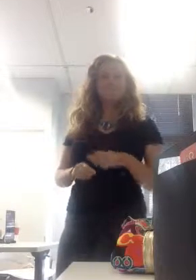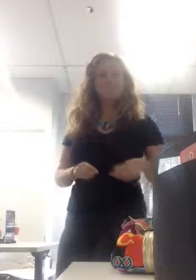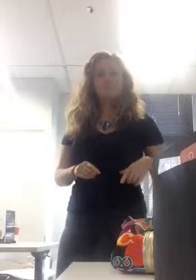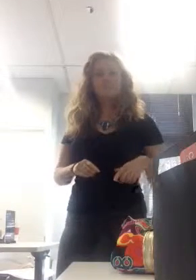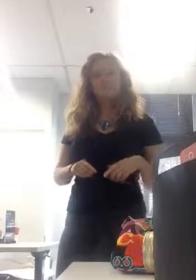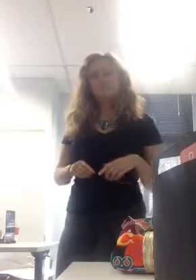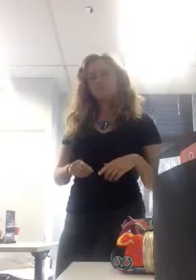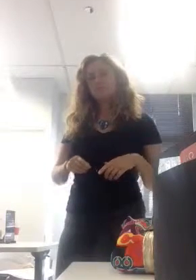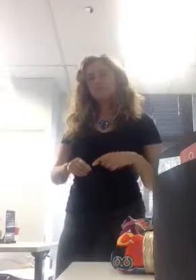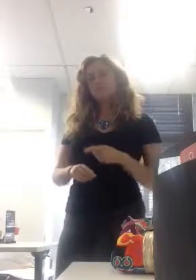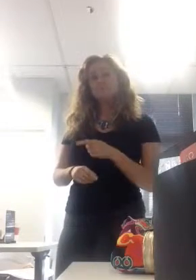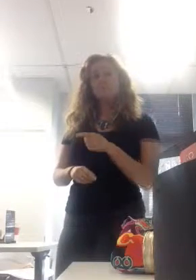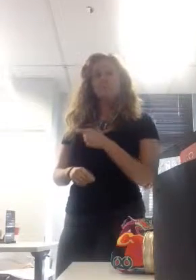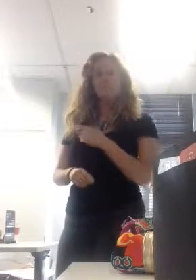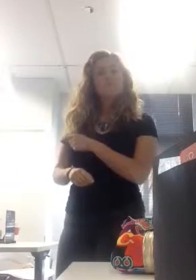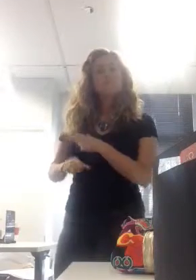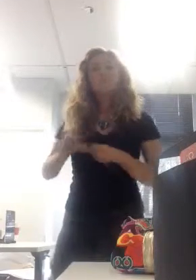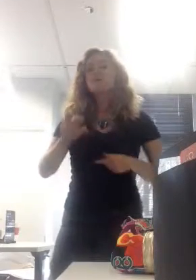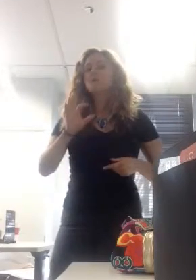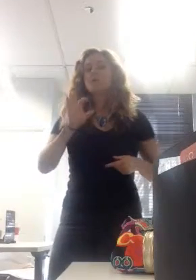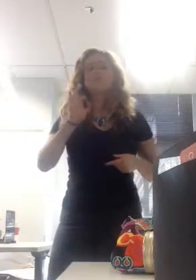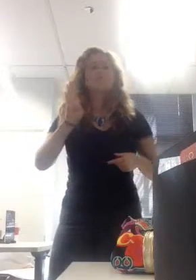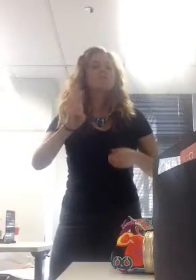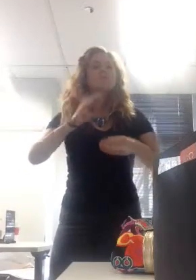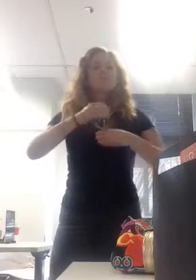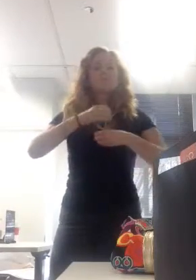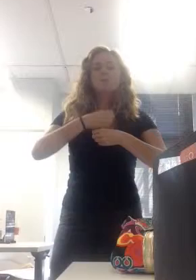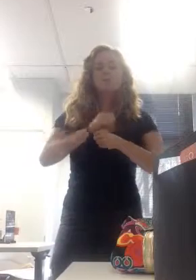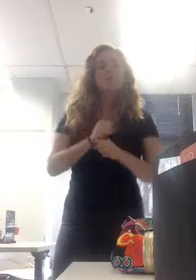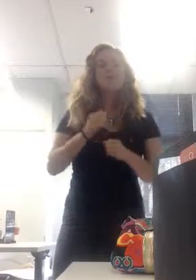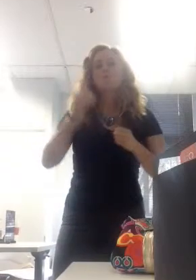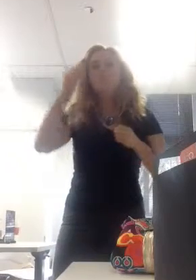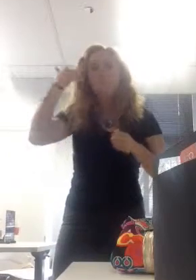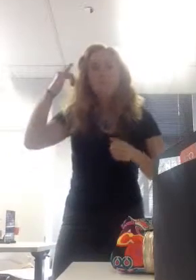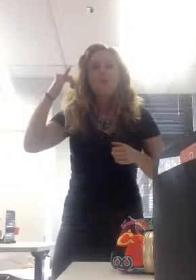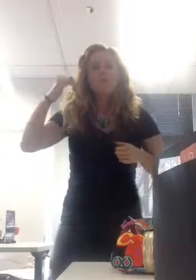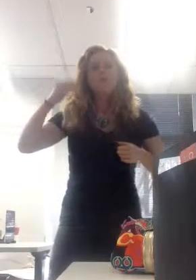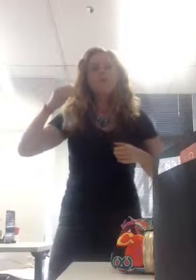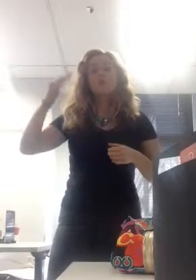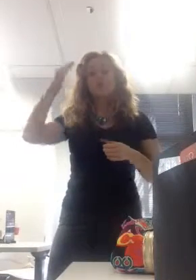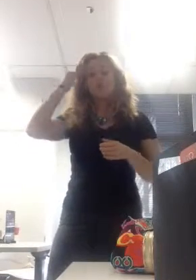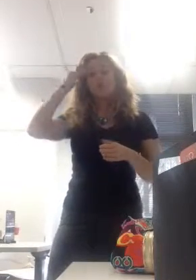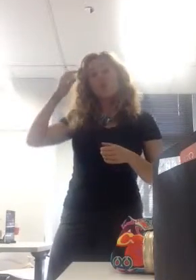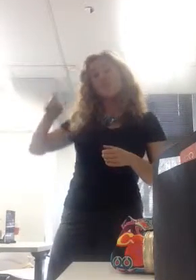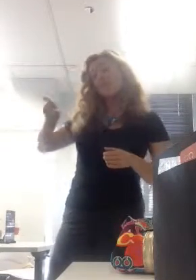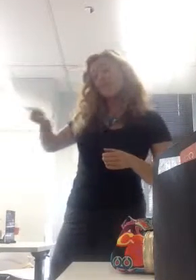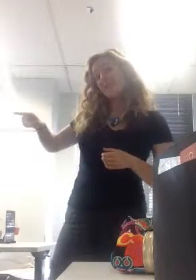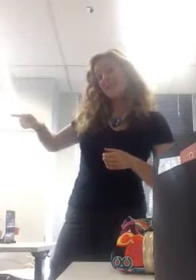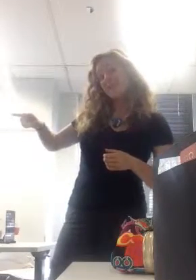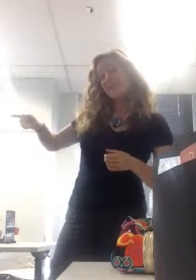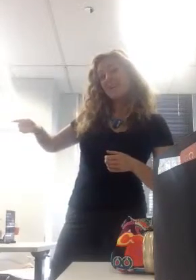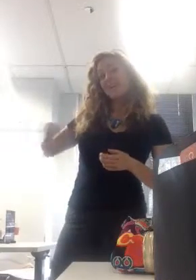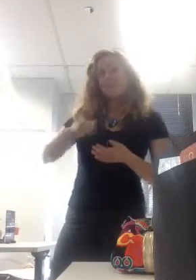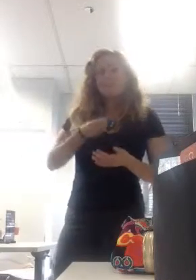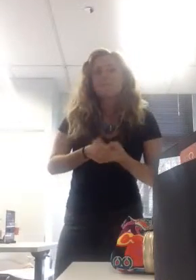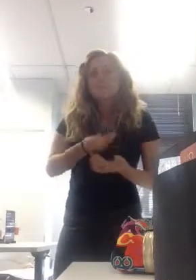did Facebook he created Facebook because he has the incentive for money but in a safe in an economist economy